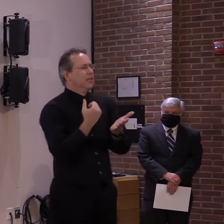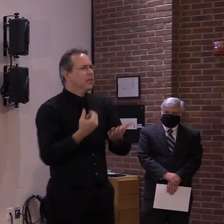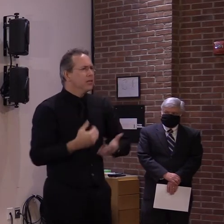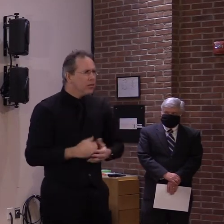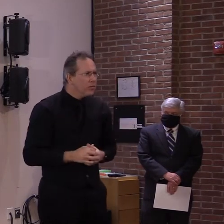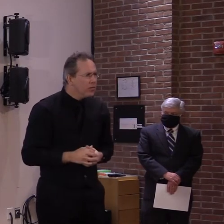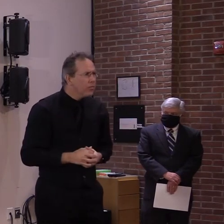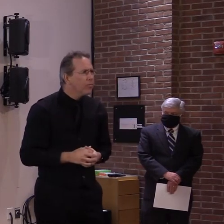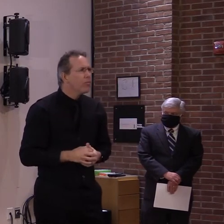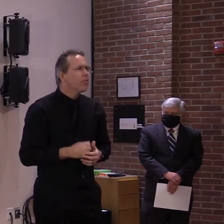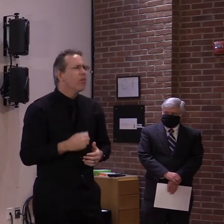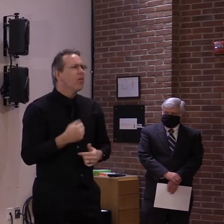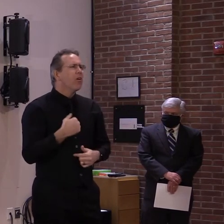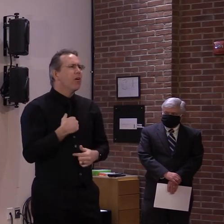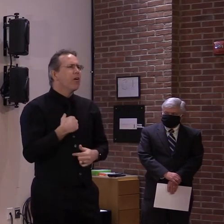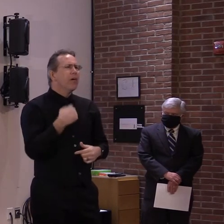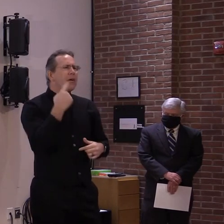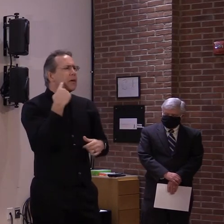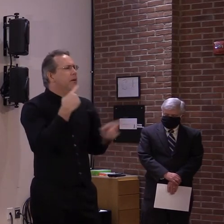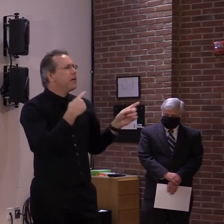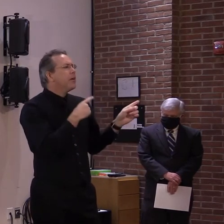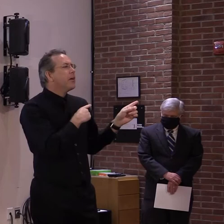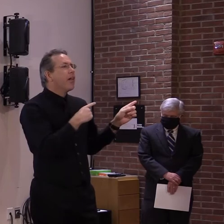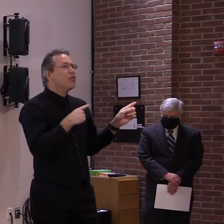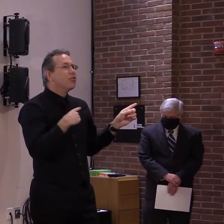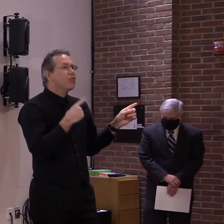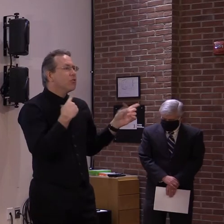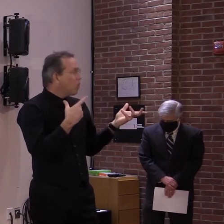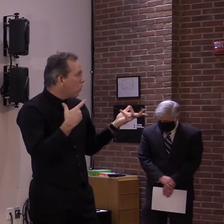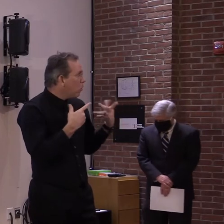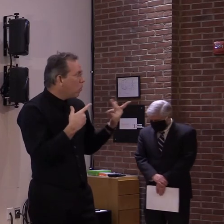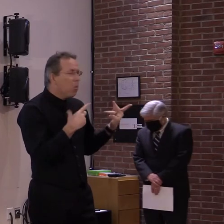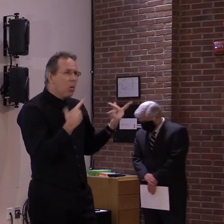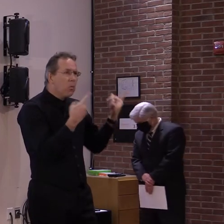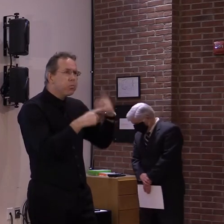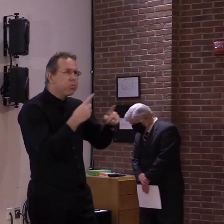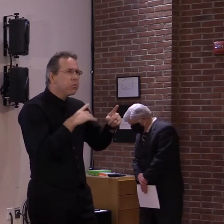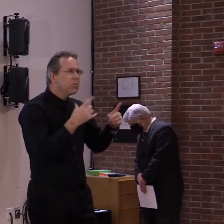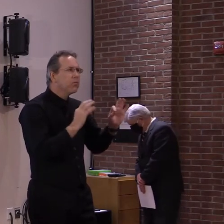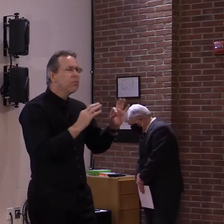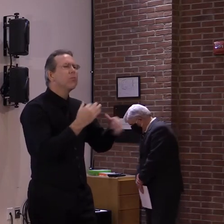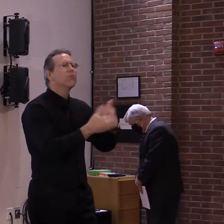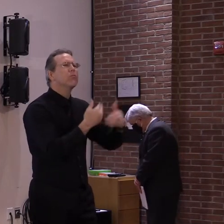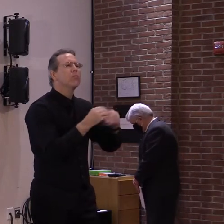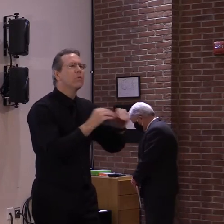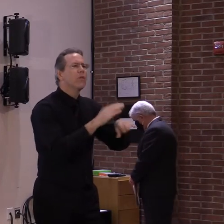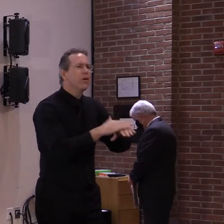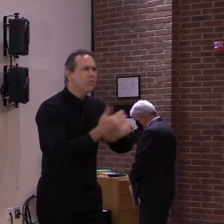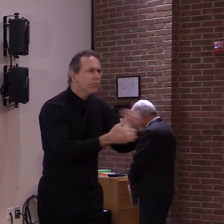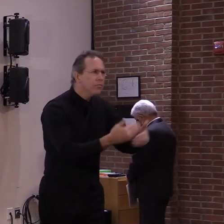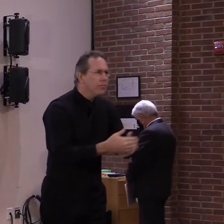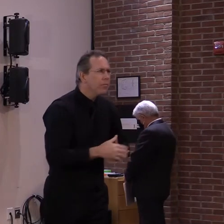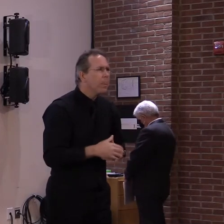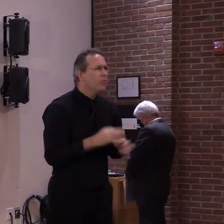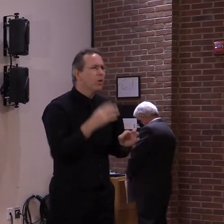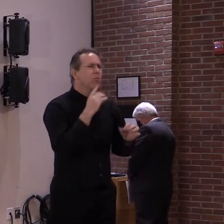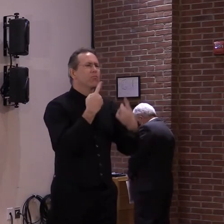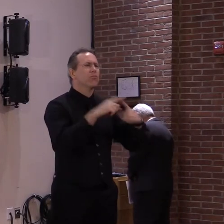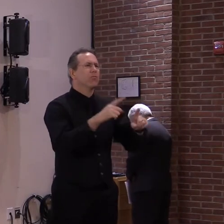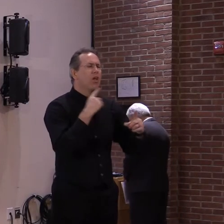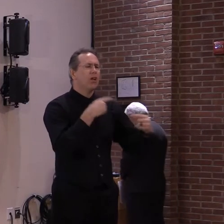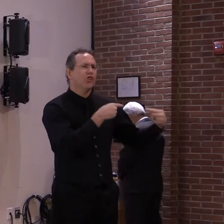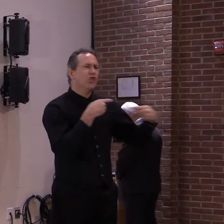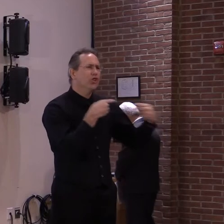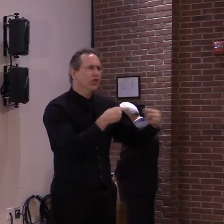respects, uh, because as you might recall, they have said they want to focus rightfully so on COVID, uh, COVID